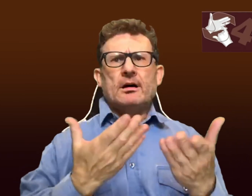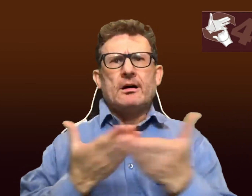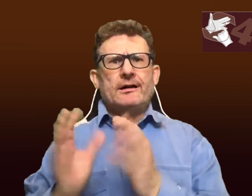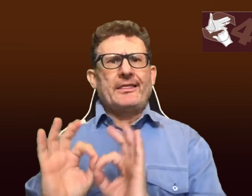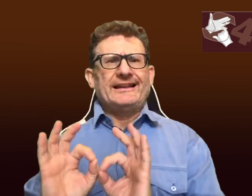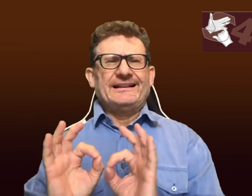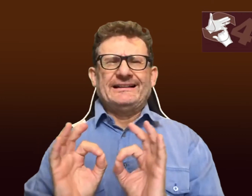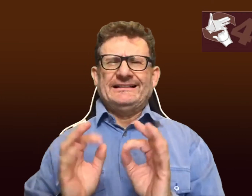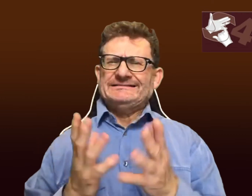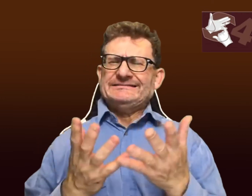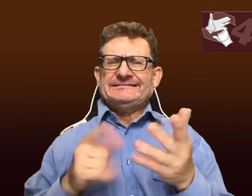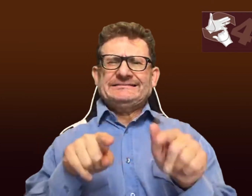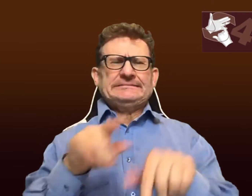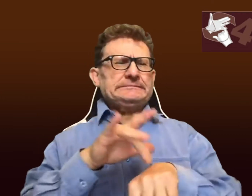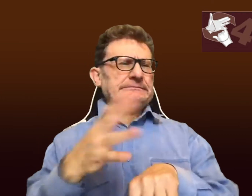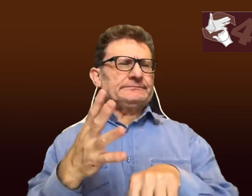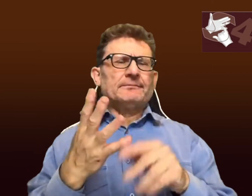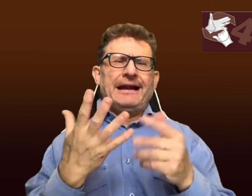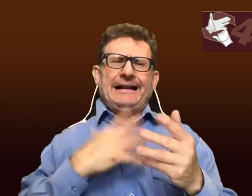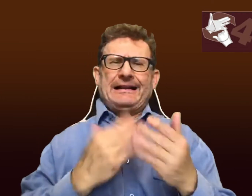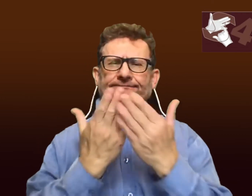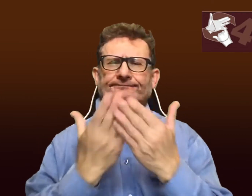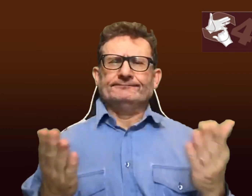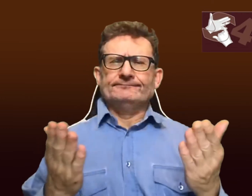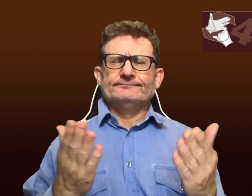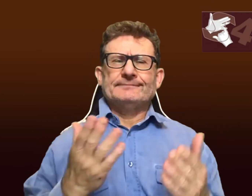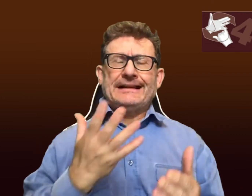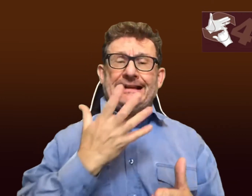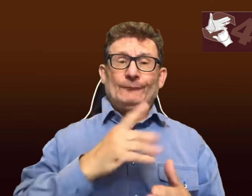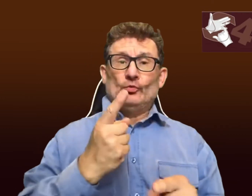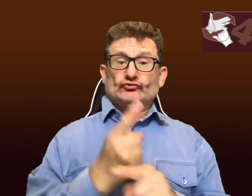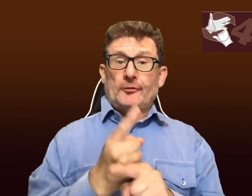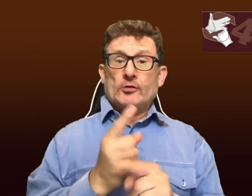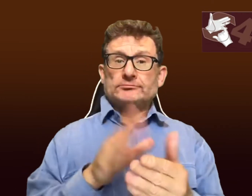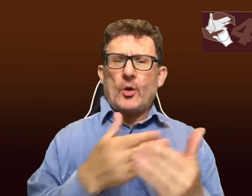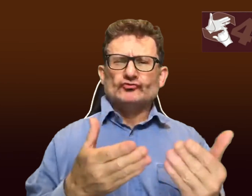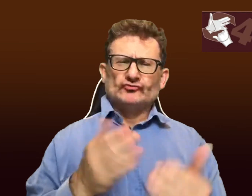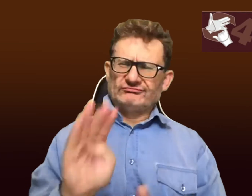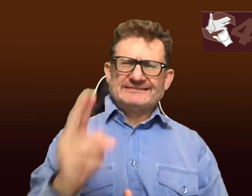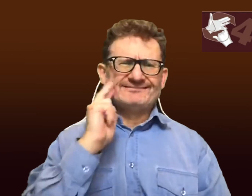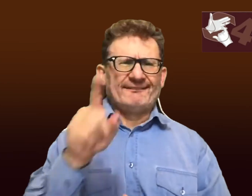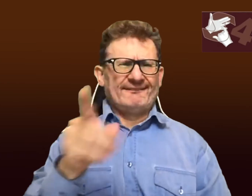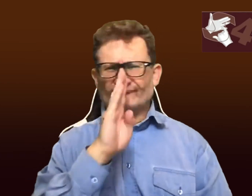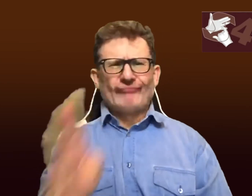exclusion of the deaf person. It's quite a sensitive thing actually to address, but it's just a level of respect that's given to the deaf